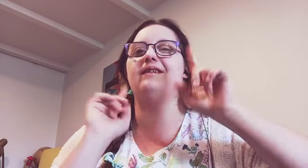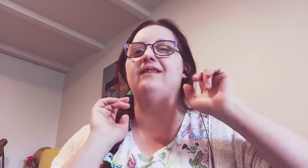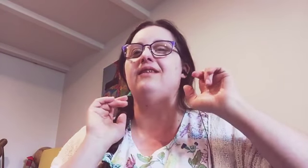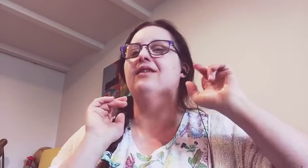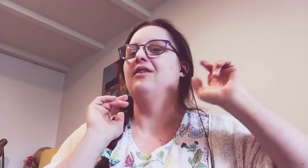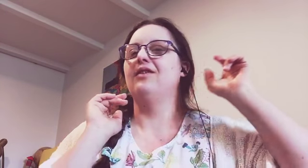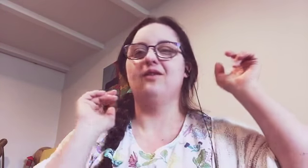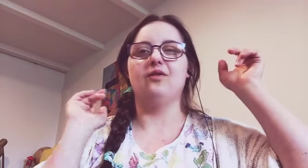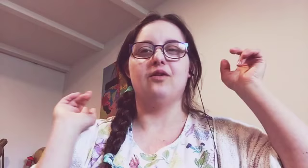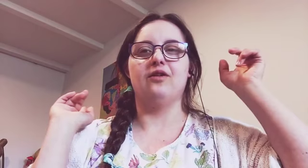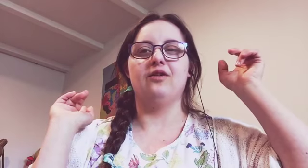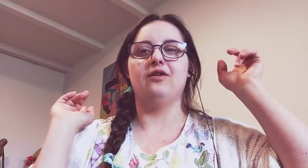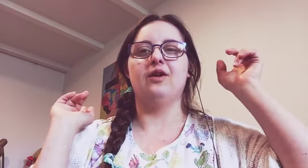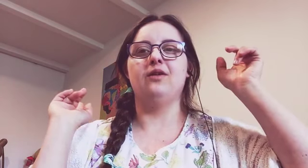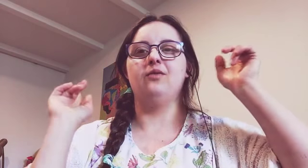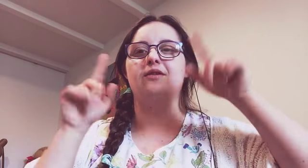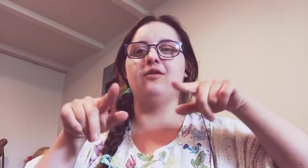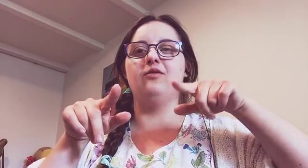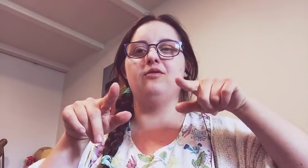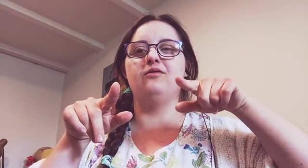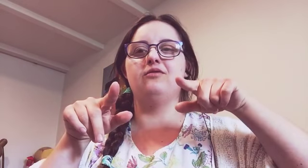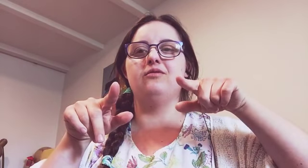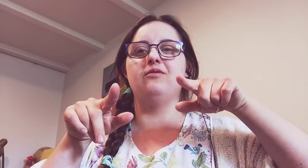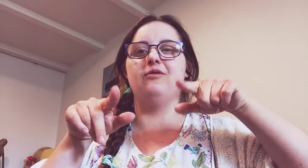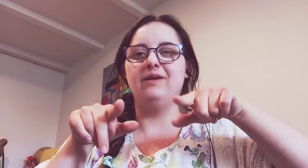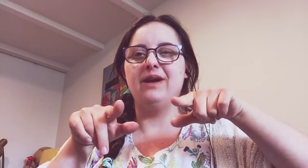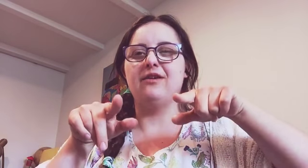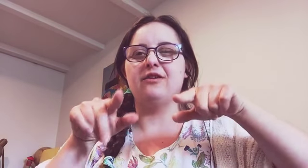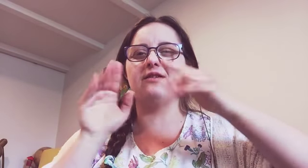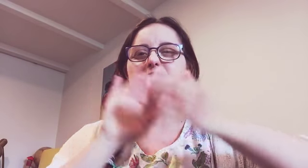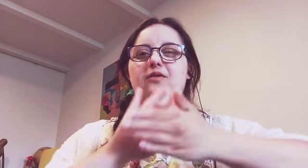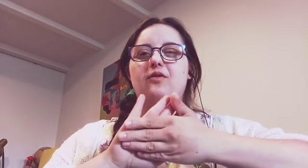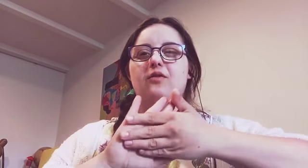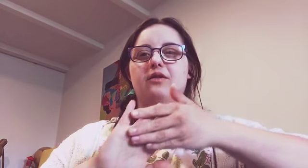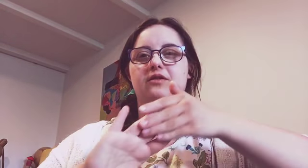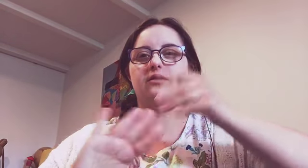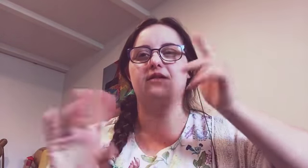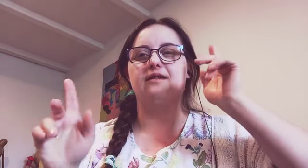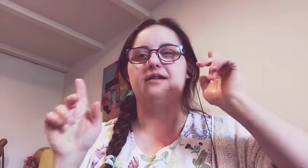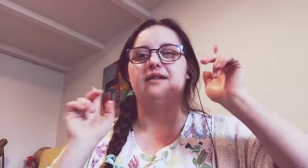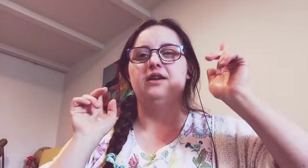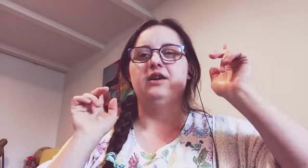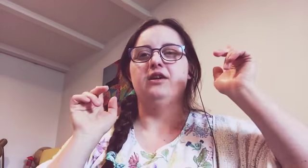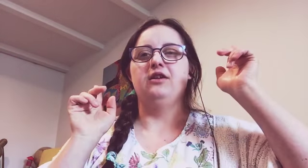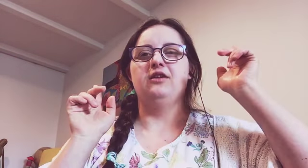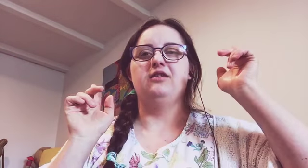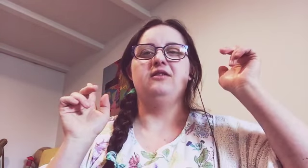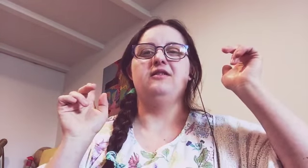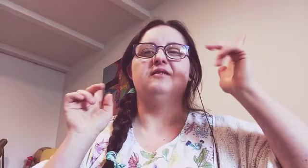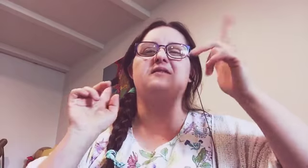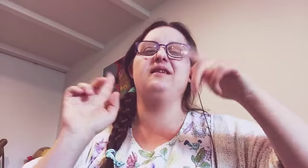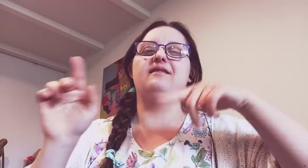or Windows Movie Maker or even